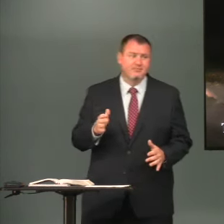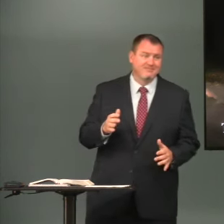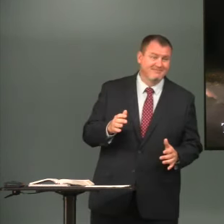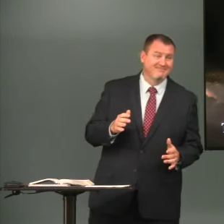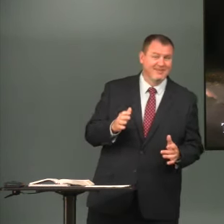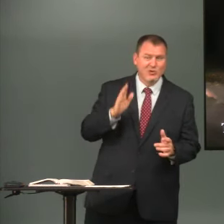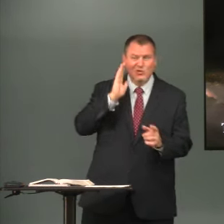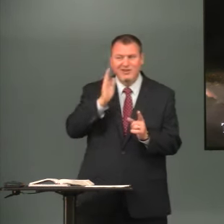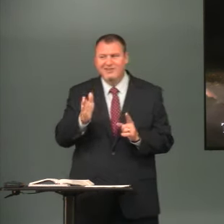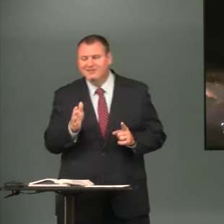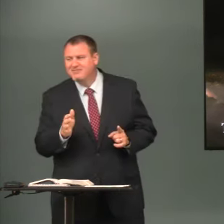will